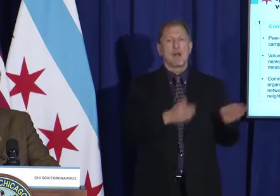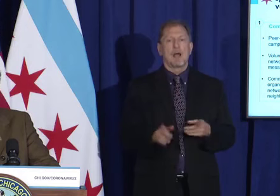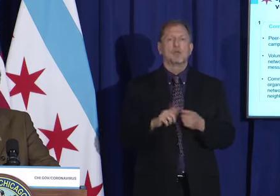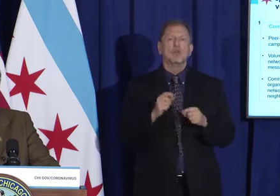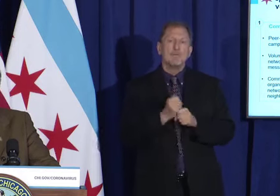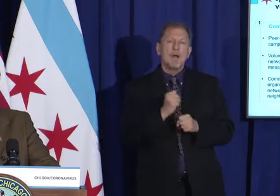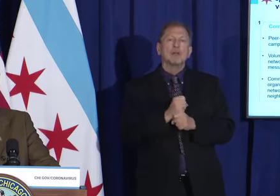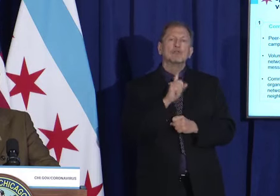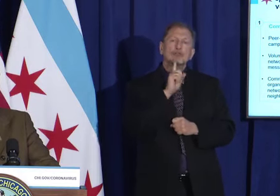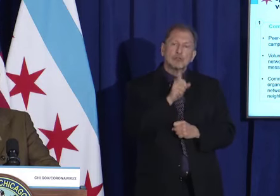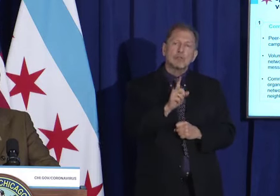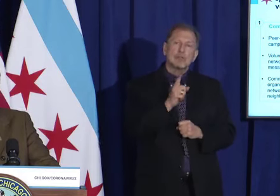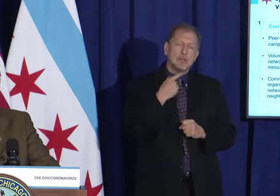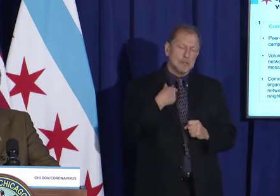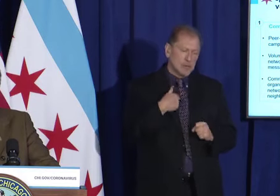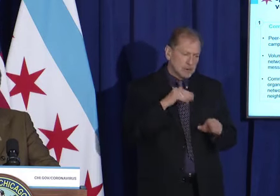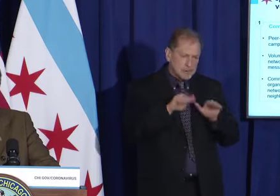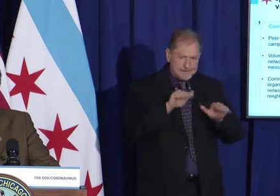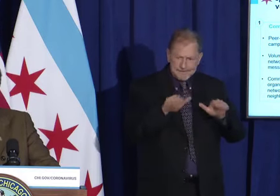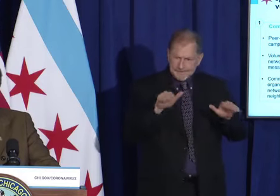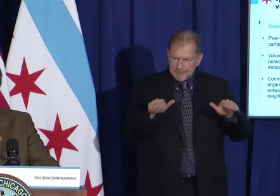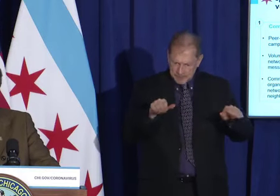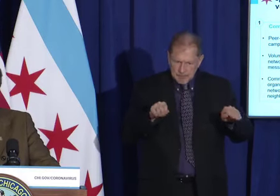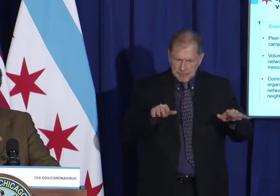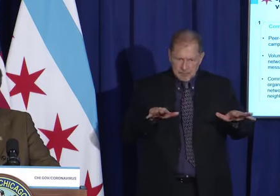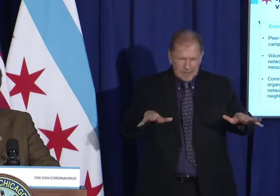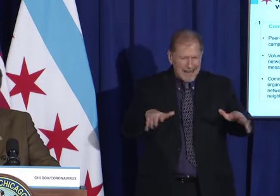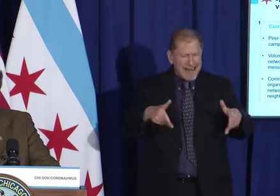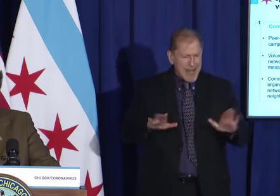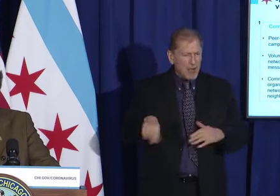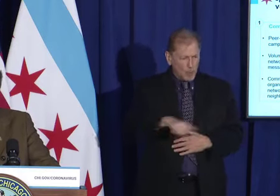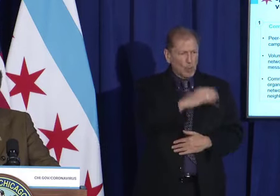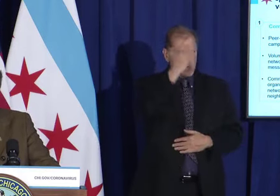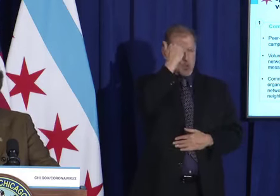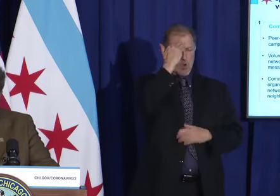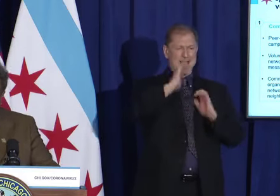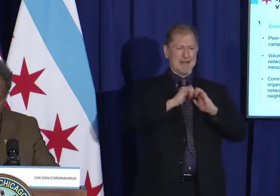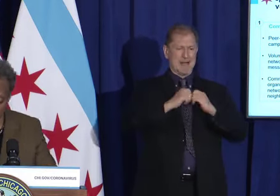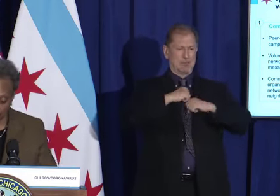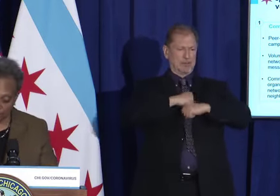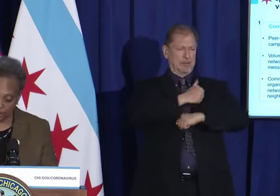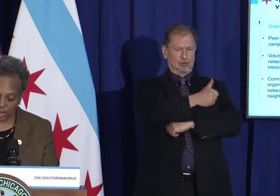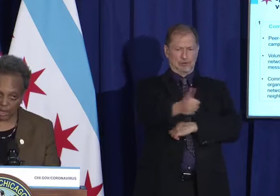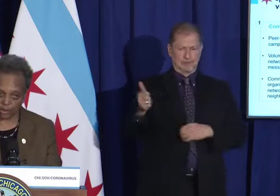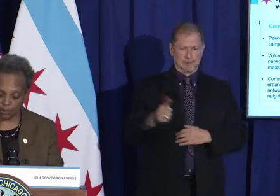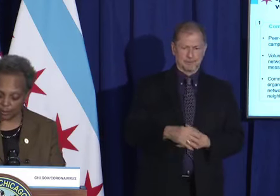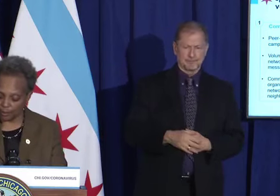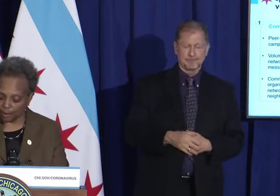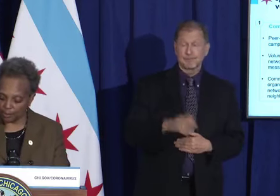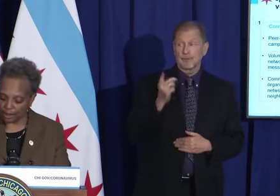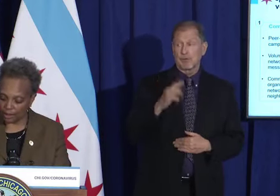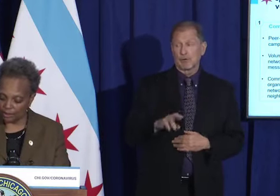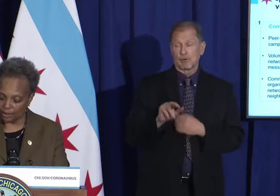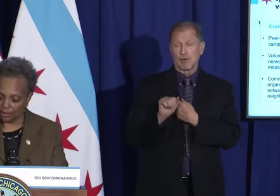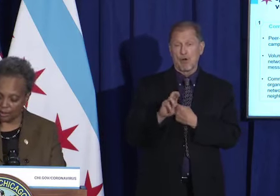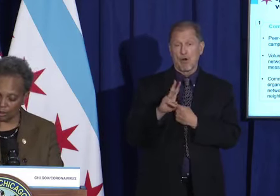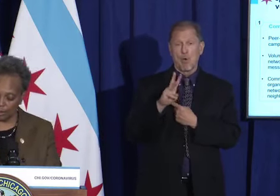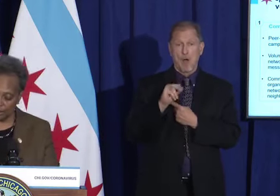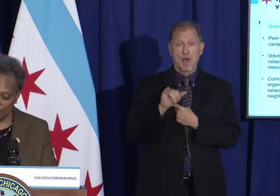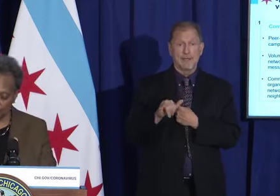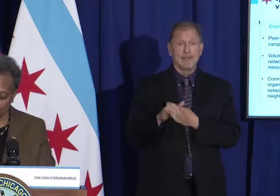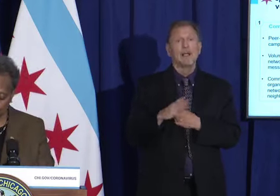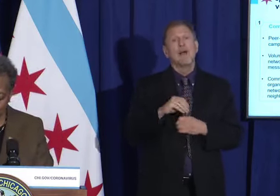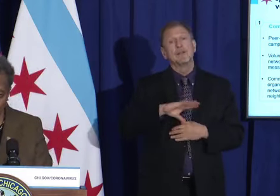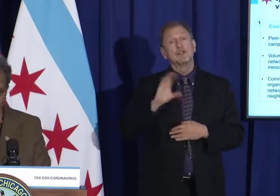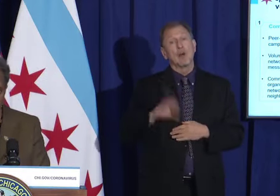that we are doing outreach and connecting up with people. Under the leadership of Dr. Arwitty, the Chicago Department of Public Health will